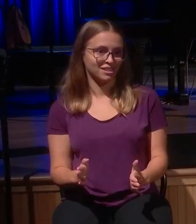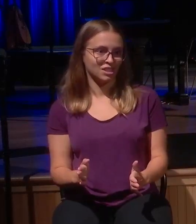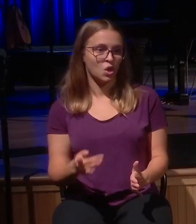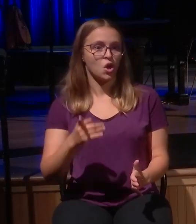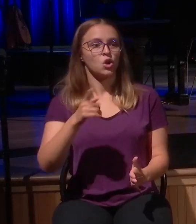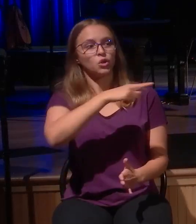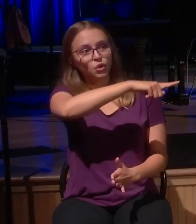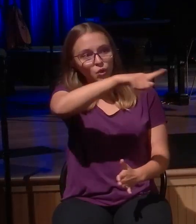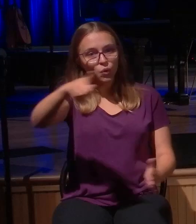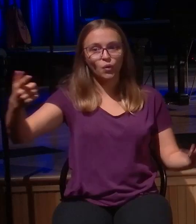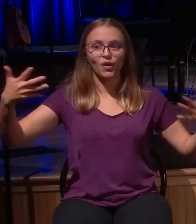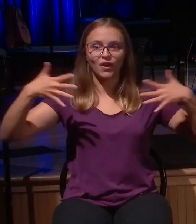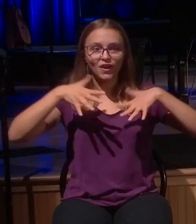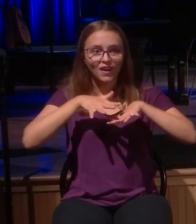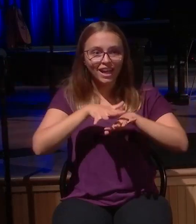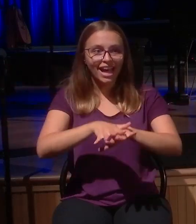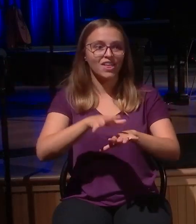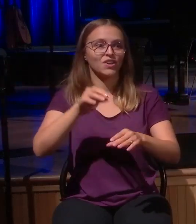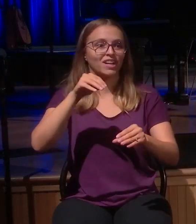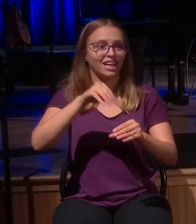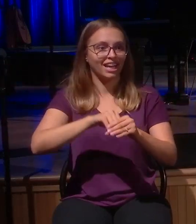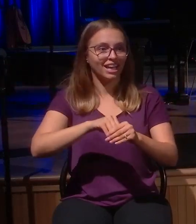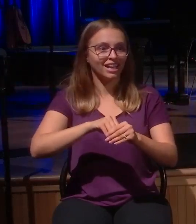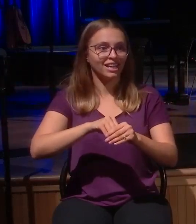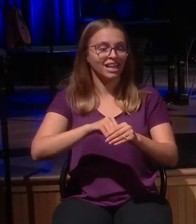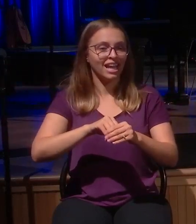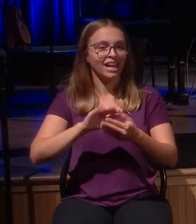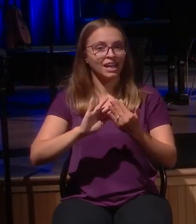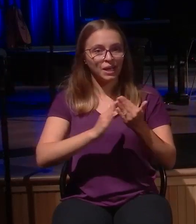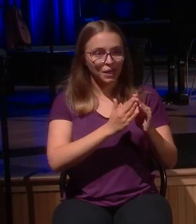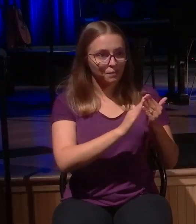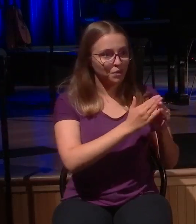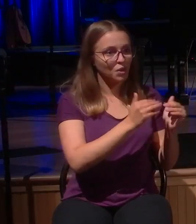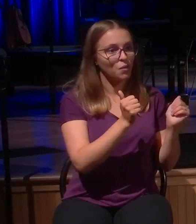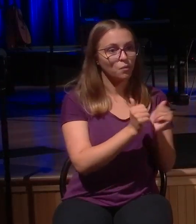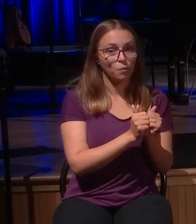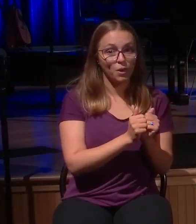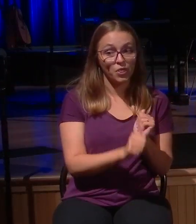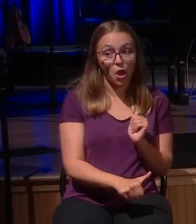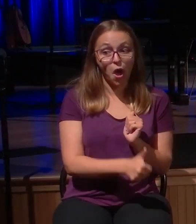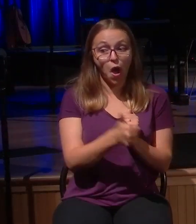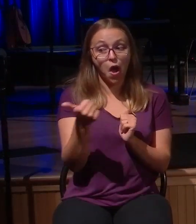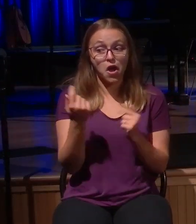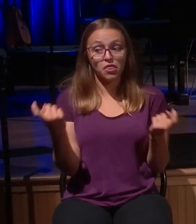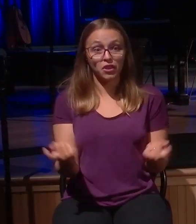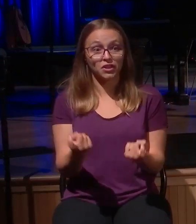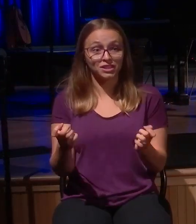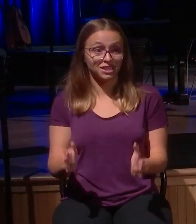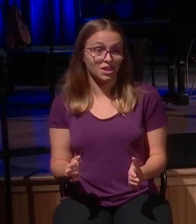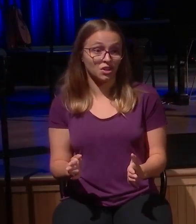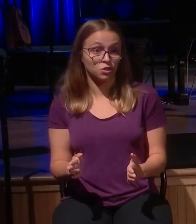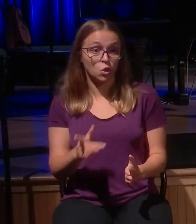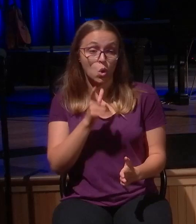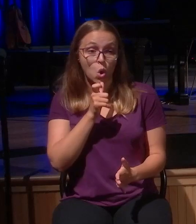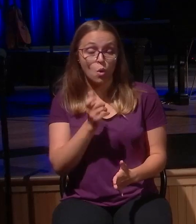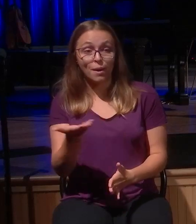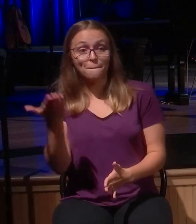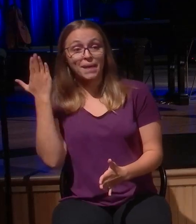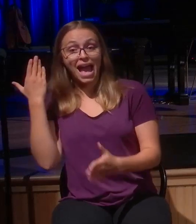town and village called Williamsburg, Michigan on this Sunday in August with a whole bunch of other sinners, many of whom were lost and are found, were dead and are alive,